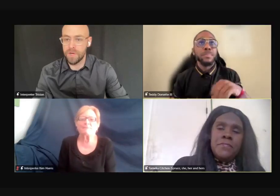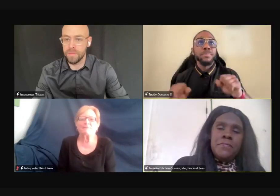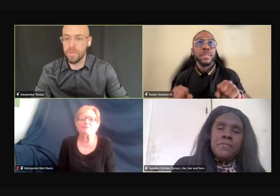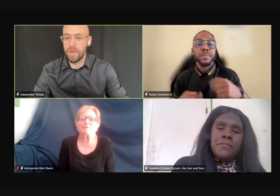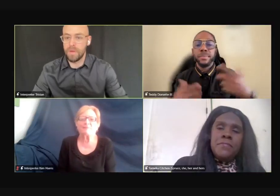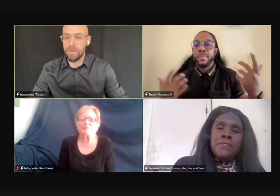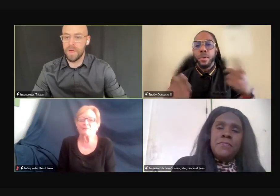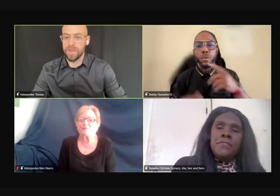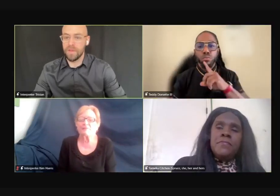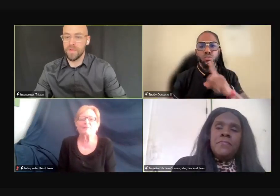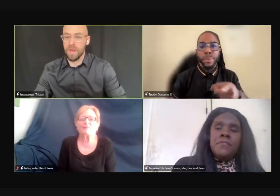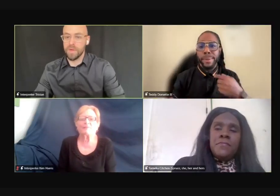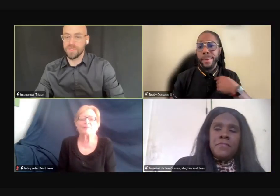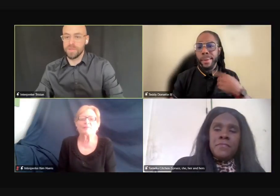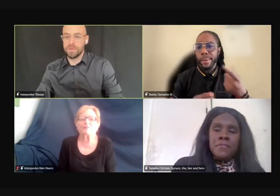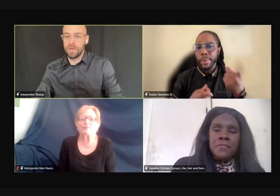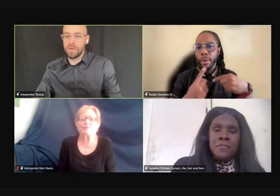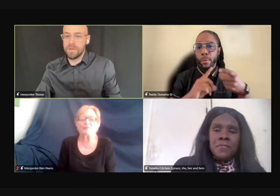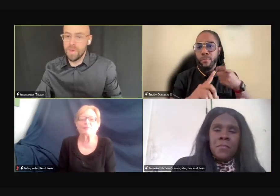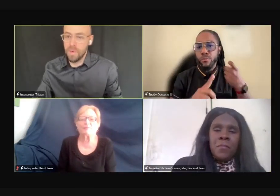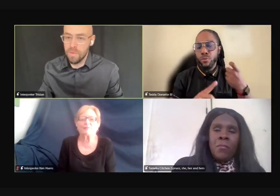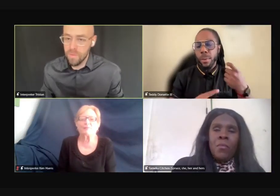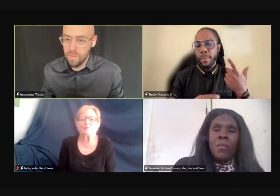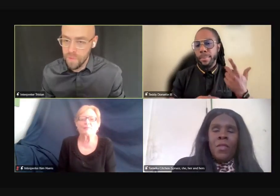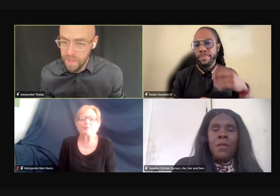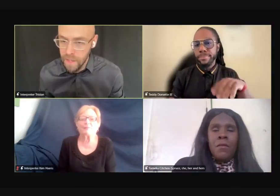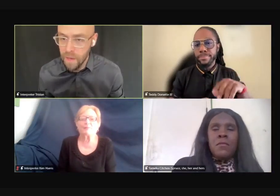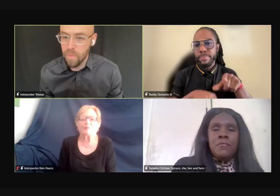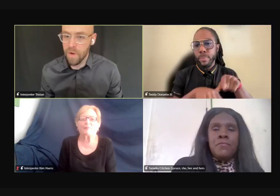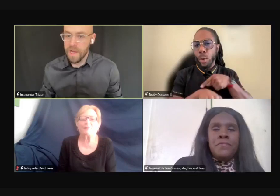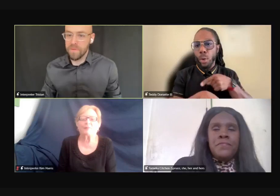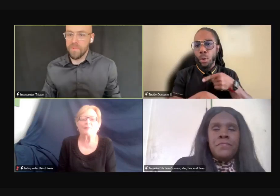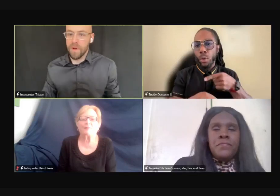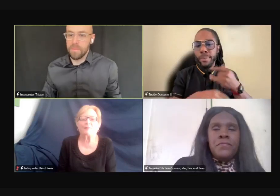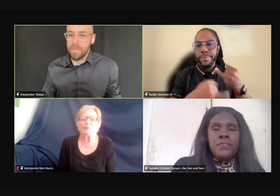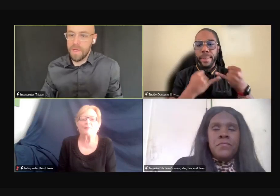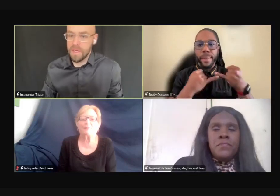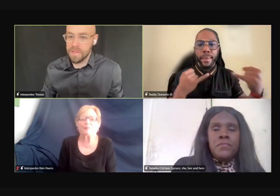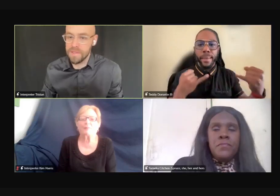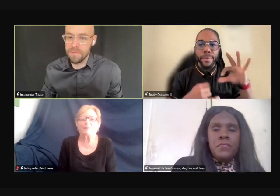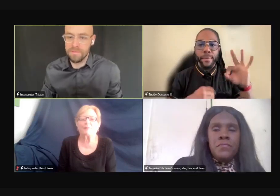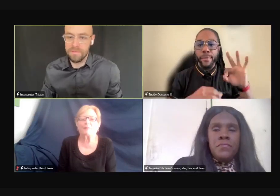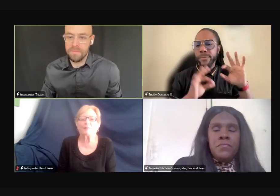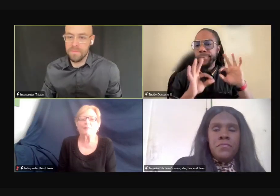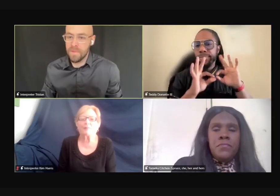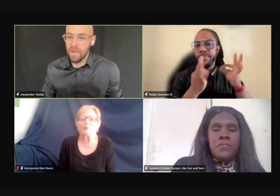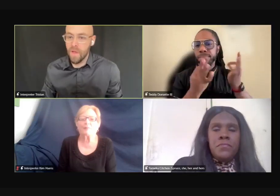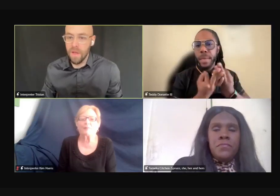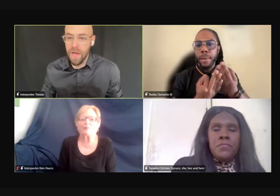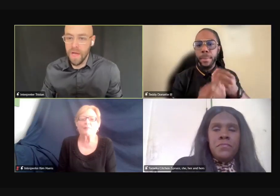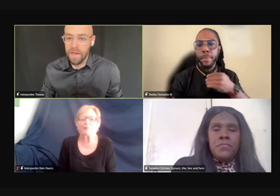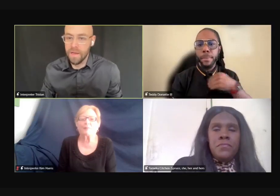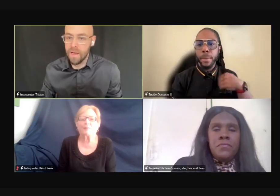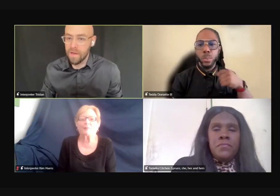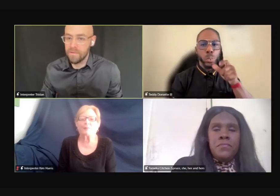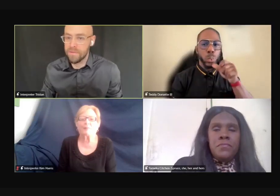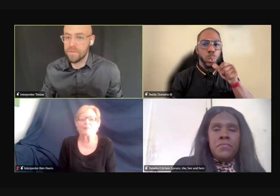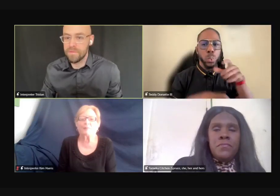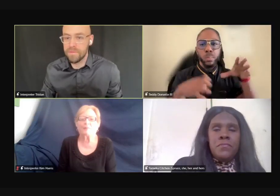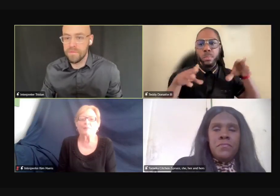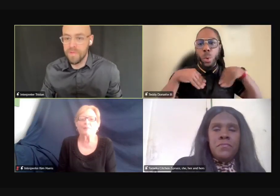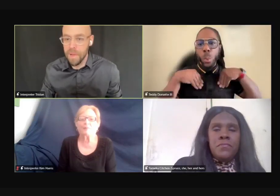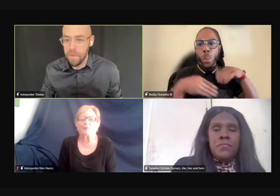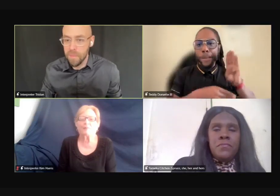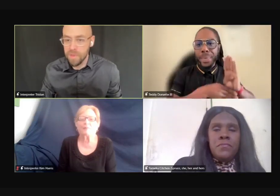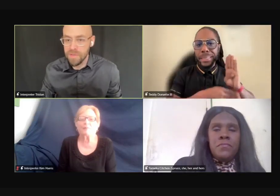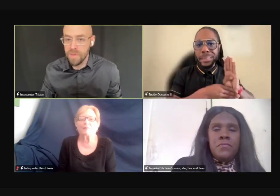Sure. Yeah, thank you for that question. So really, where I come from is a long line of